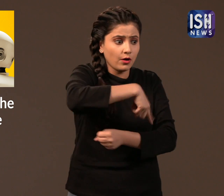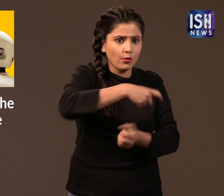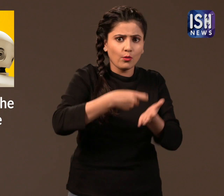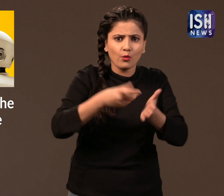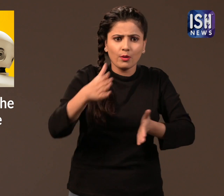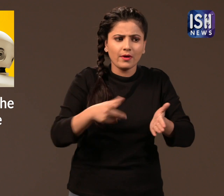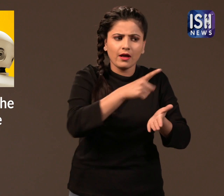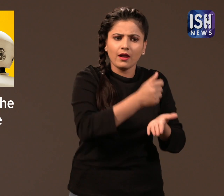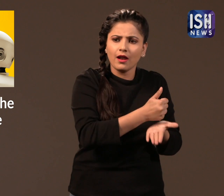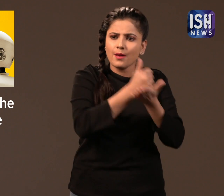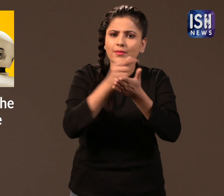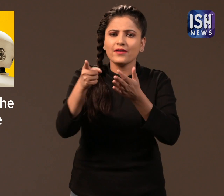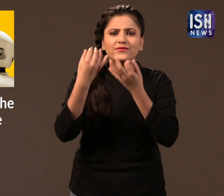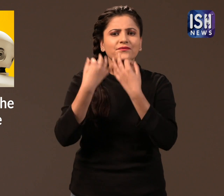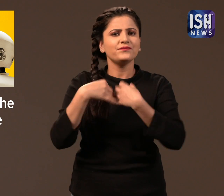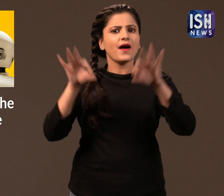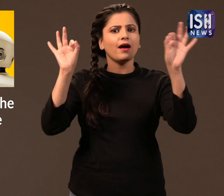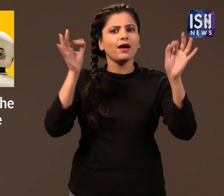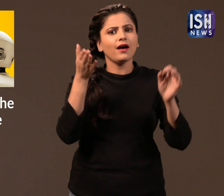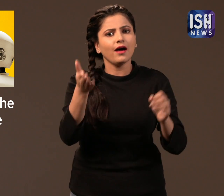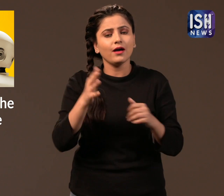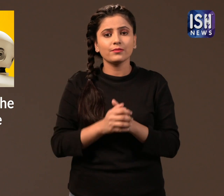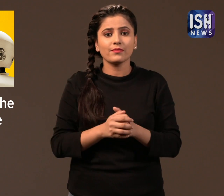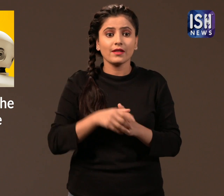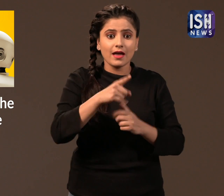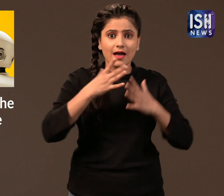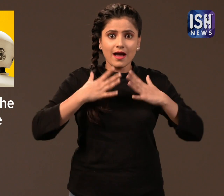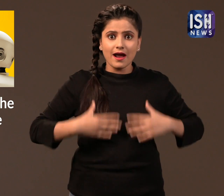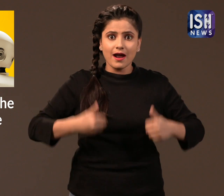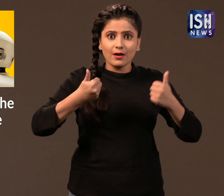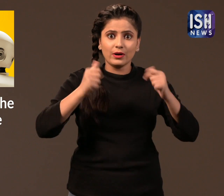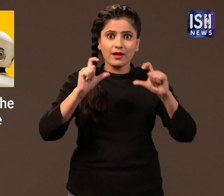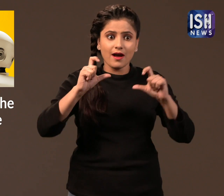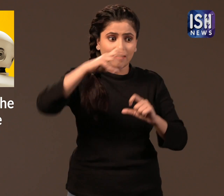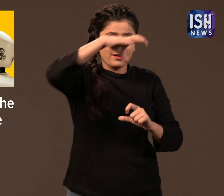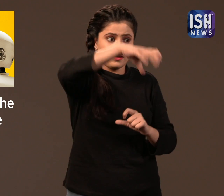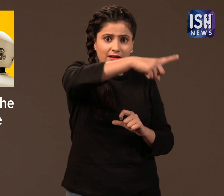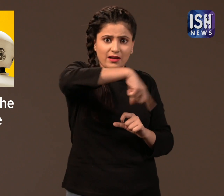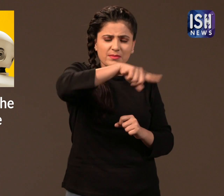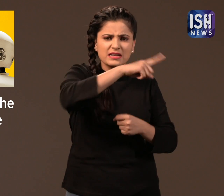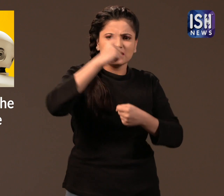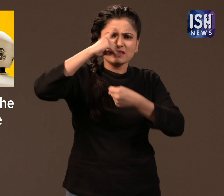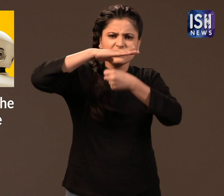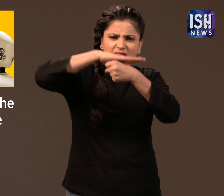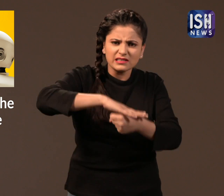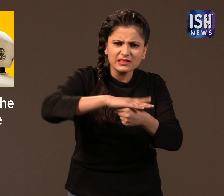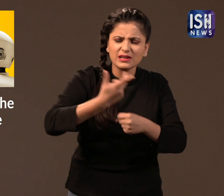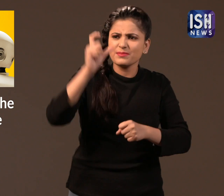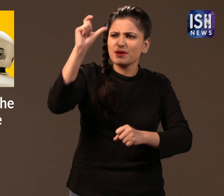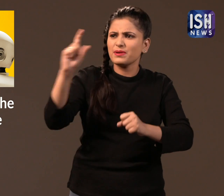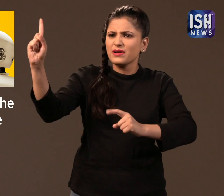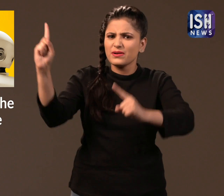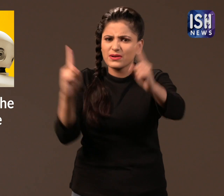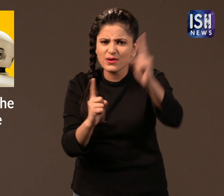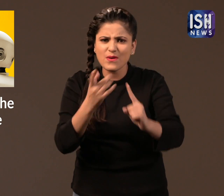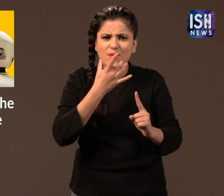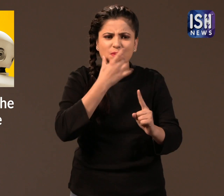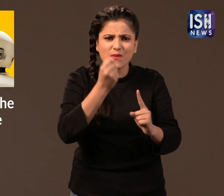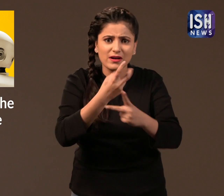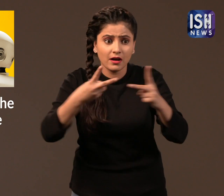will benefit from the robot who will help them live independently. The healthcare system's stress because of helping the